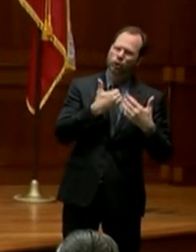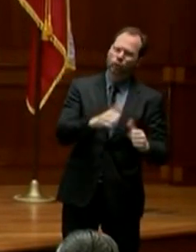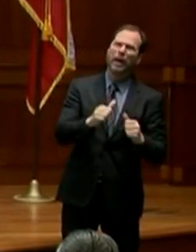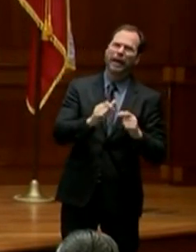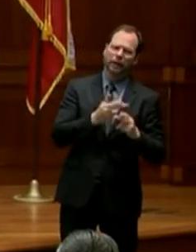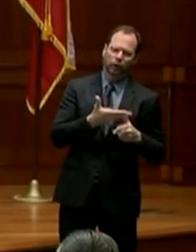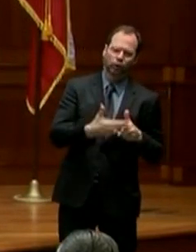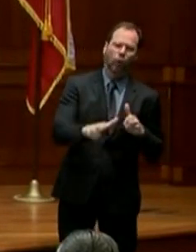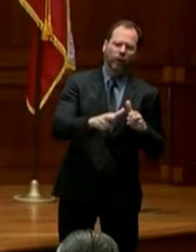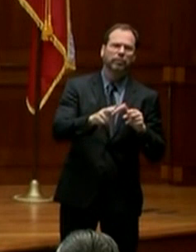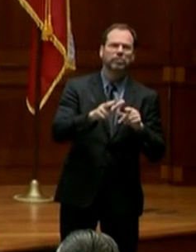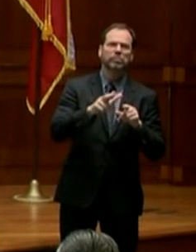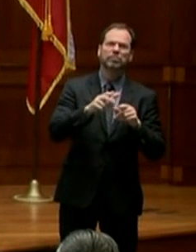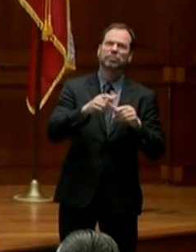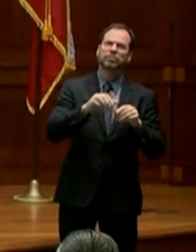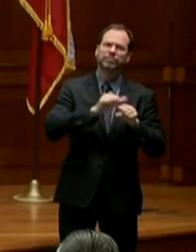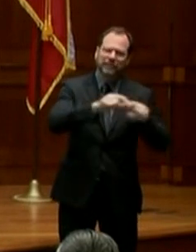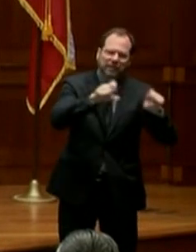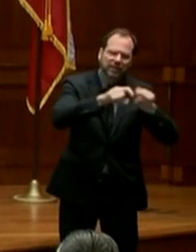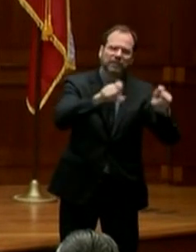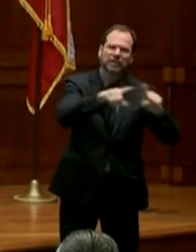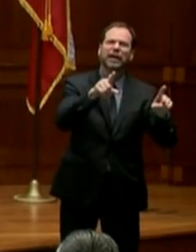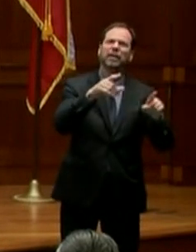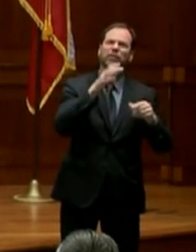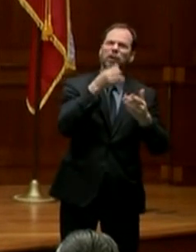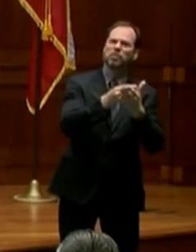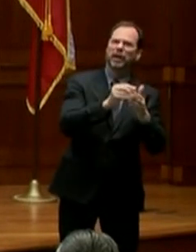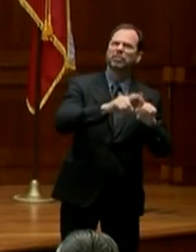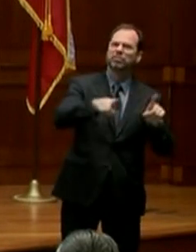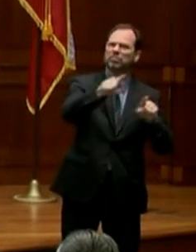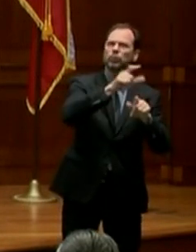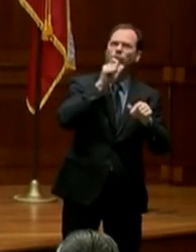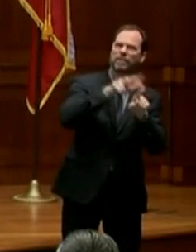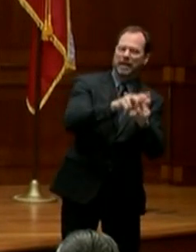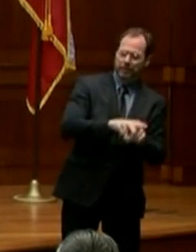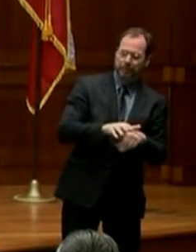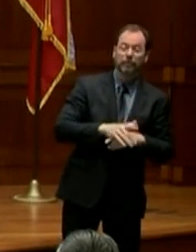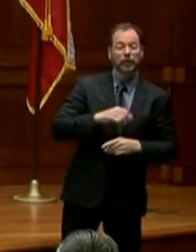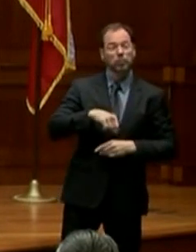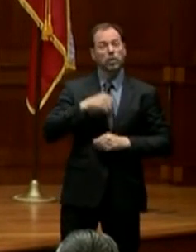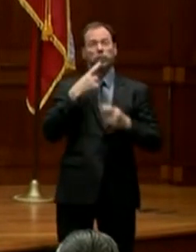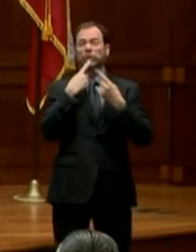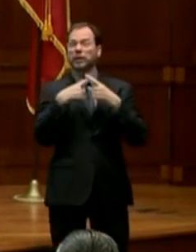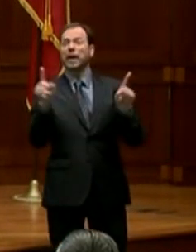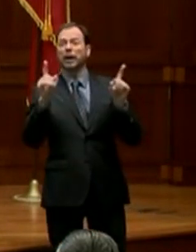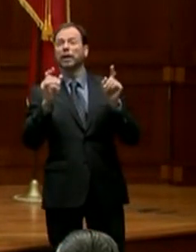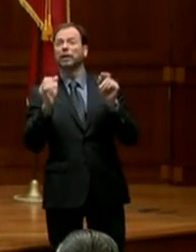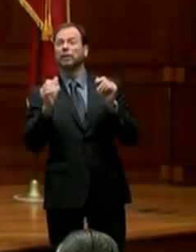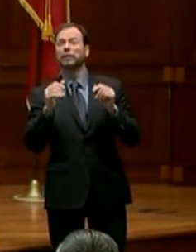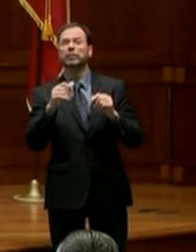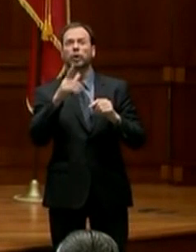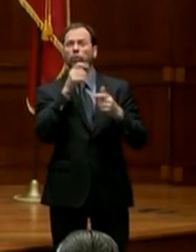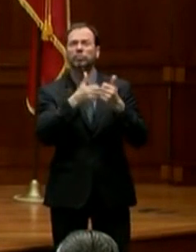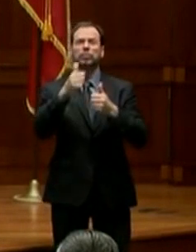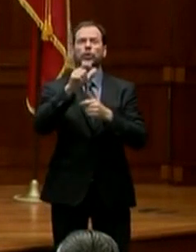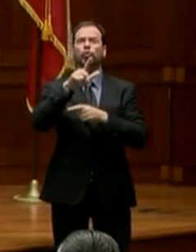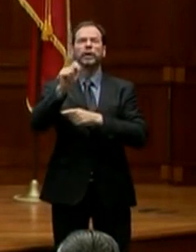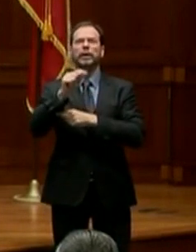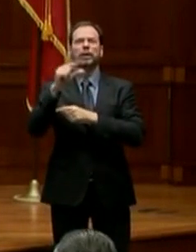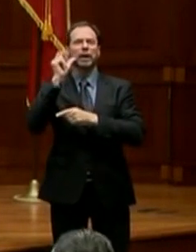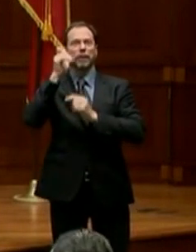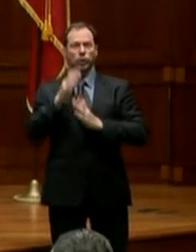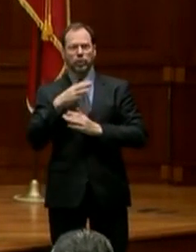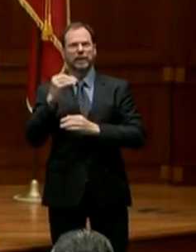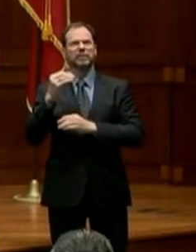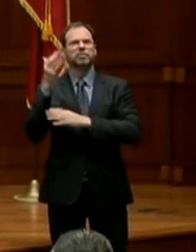lot quicker in the processing of these claims. I'm proud to announce also that with the leadership of the Lieutenant Governor as well as